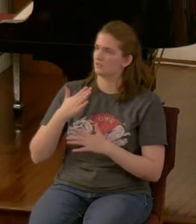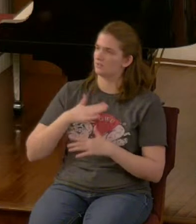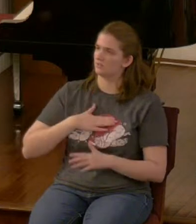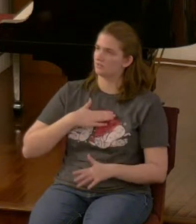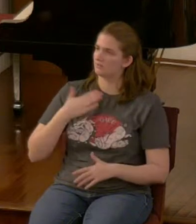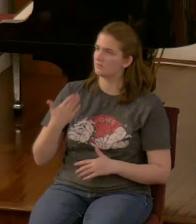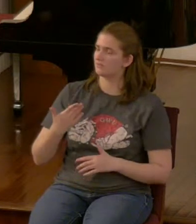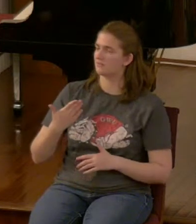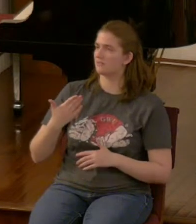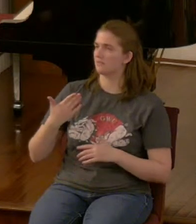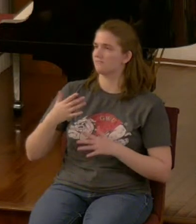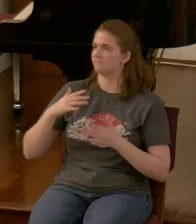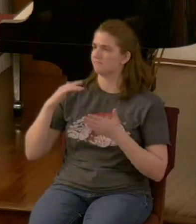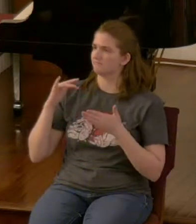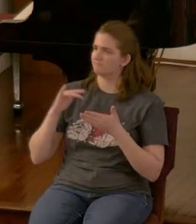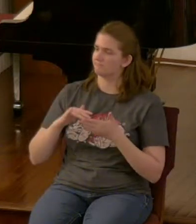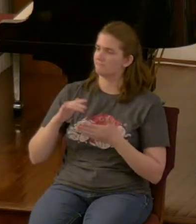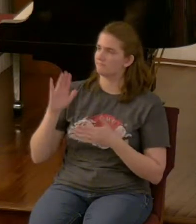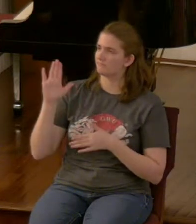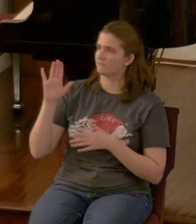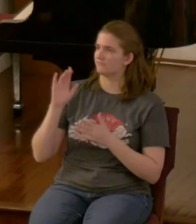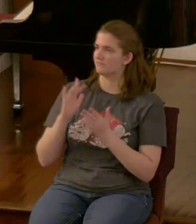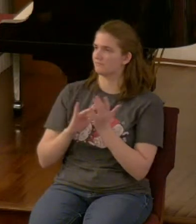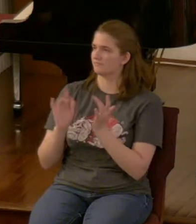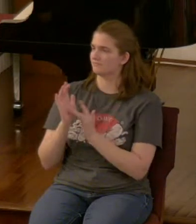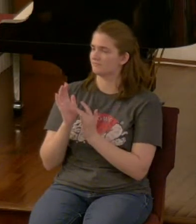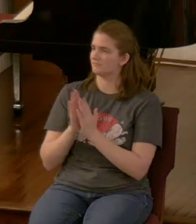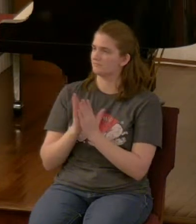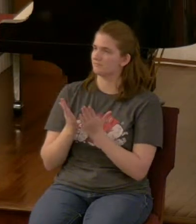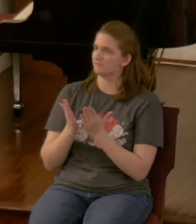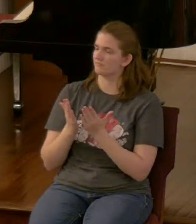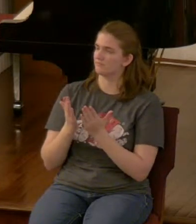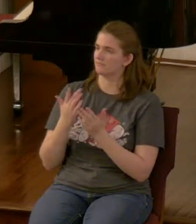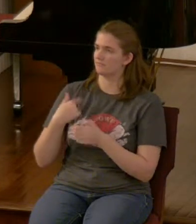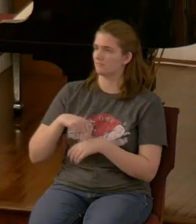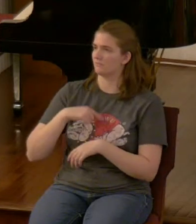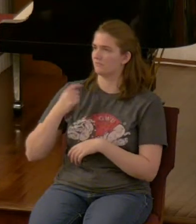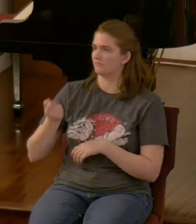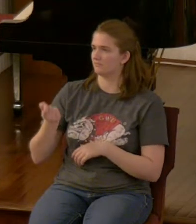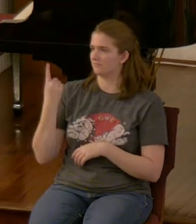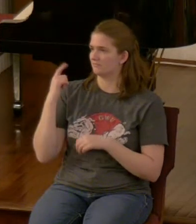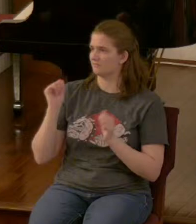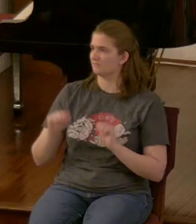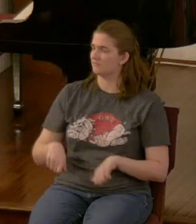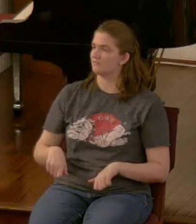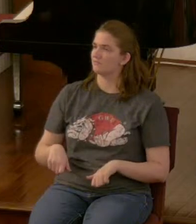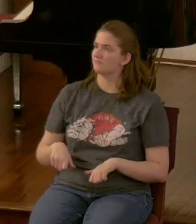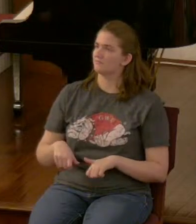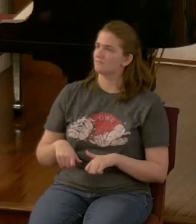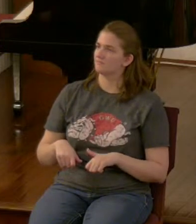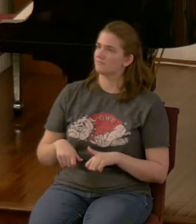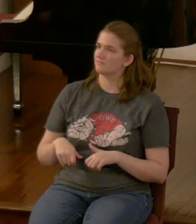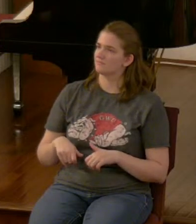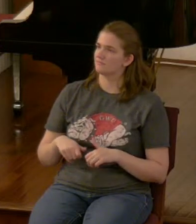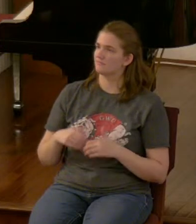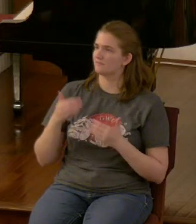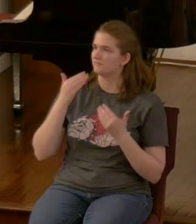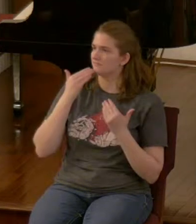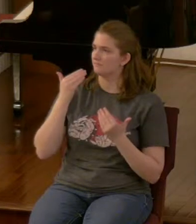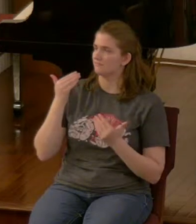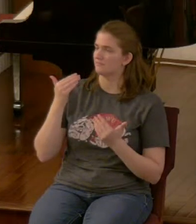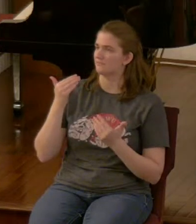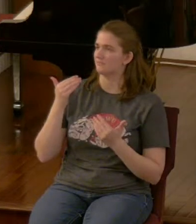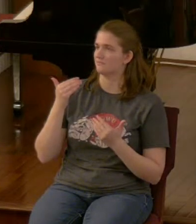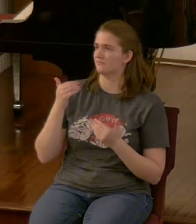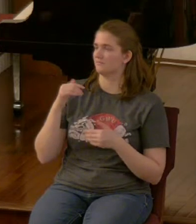explain the word so that we get it now Lord we want to be obedient Jesus